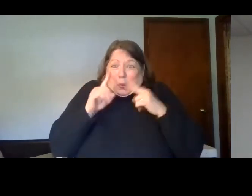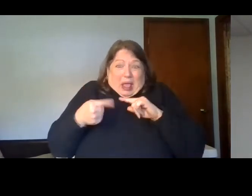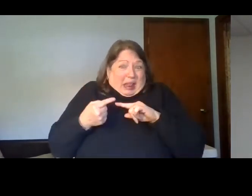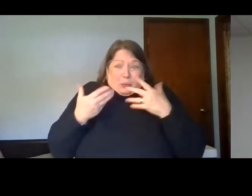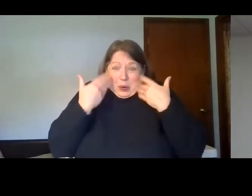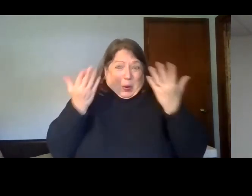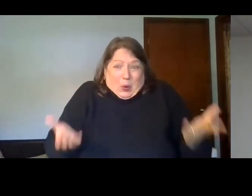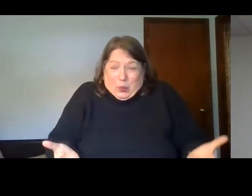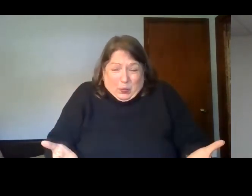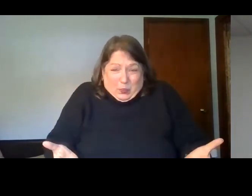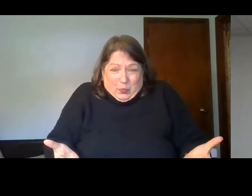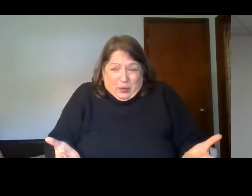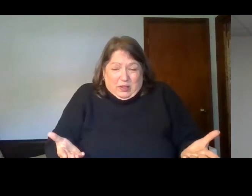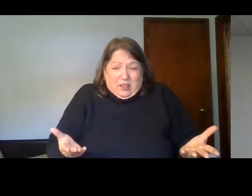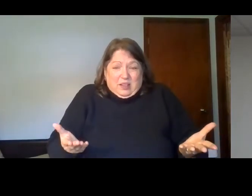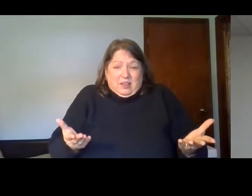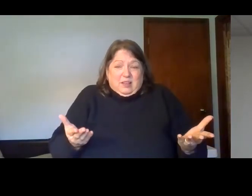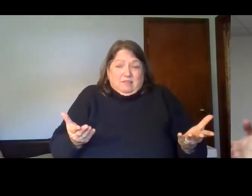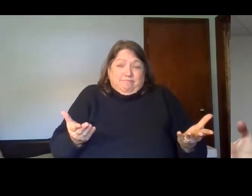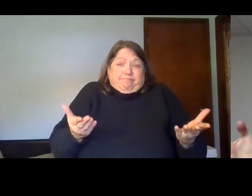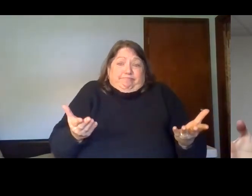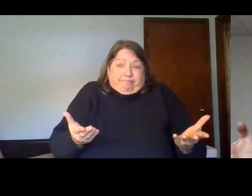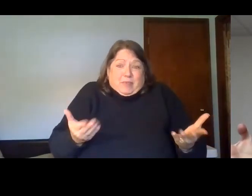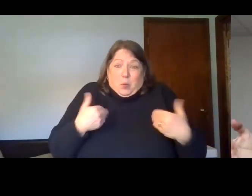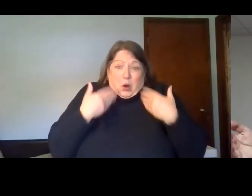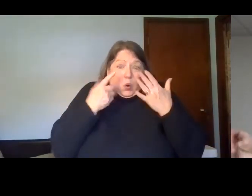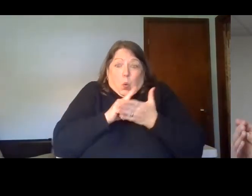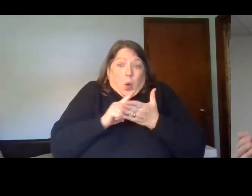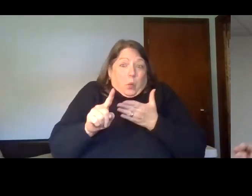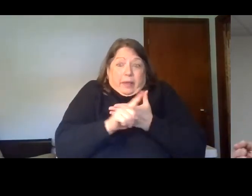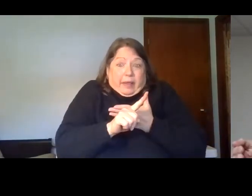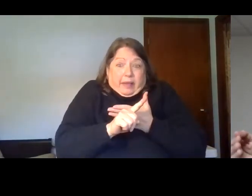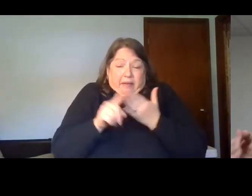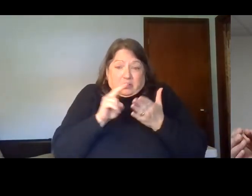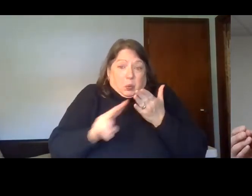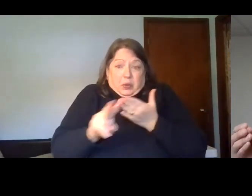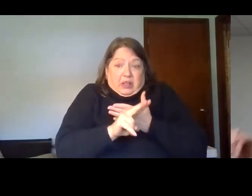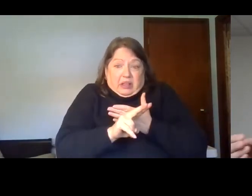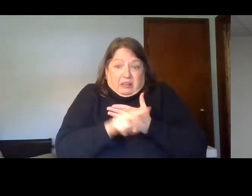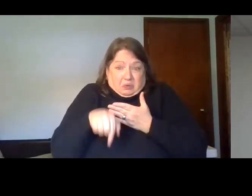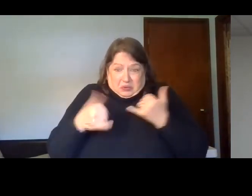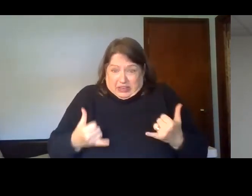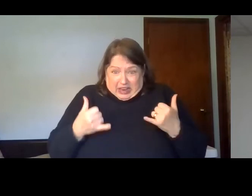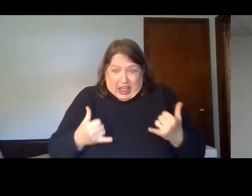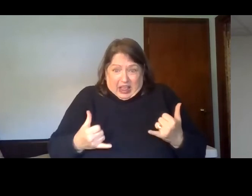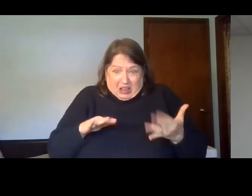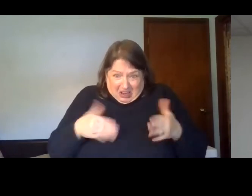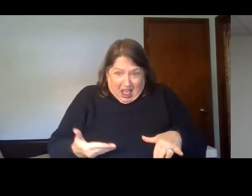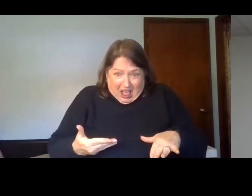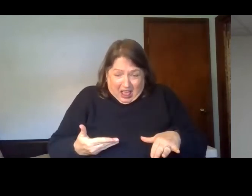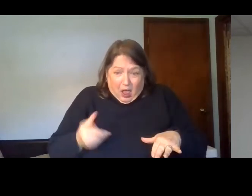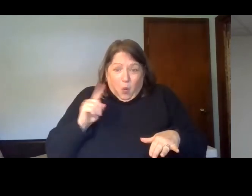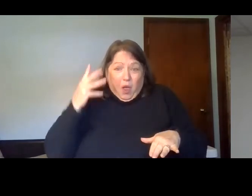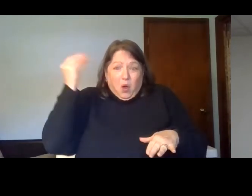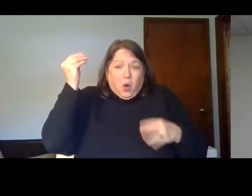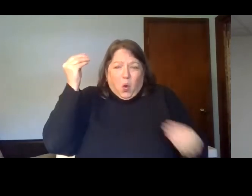question. If your time came up a week or two from now, or even today, do you know where you're going to spend eternity?